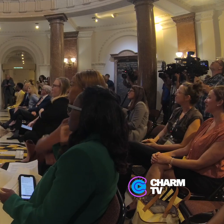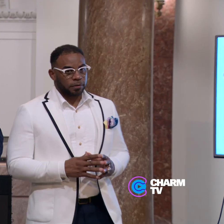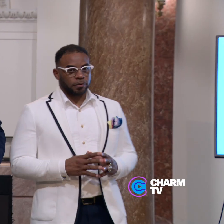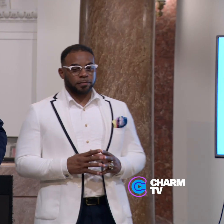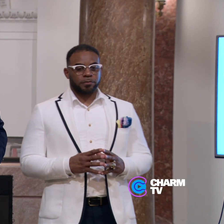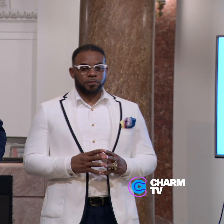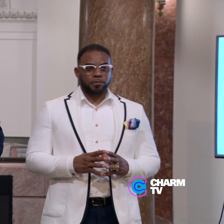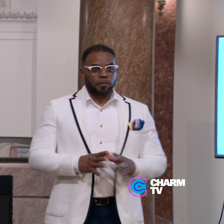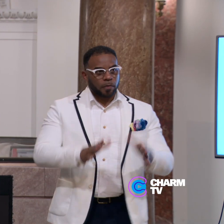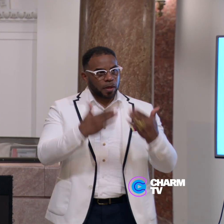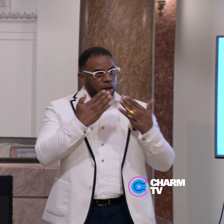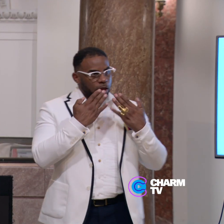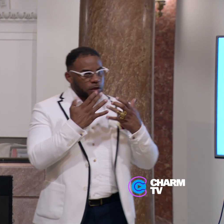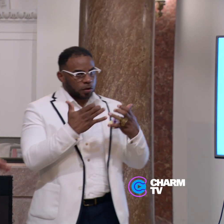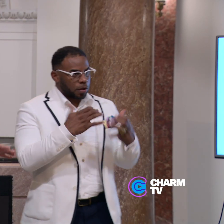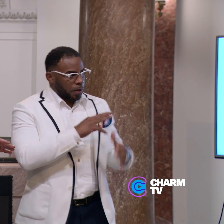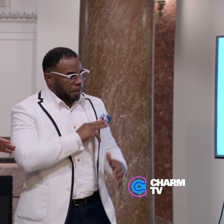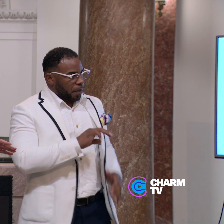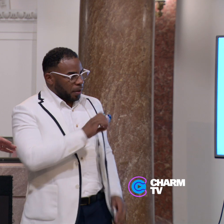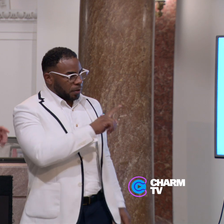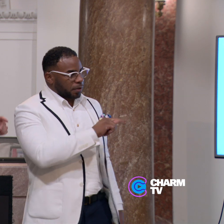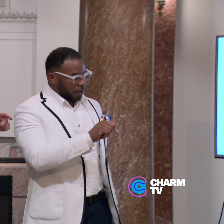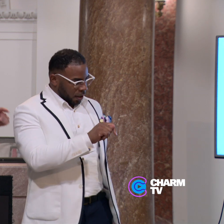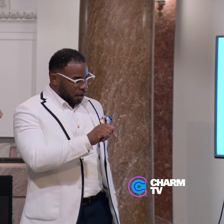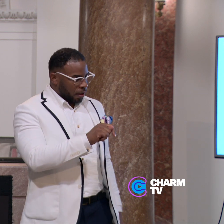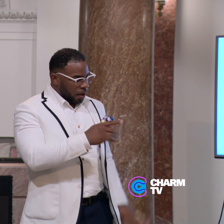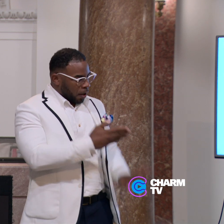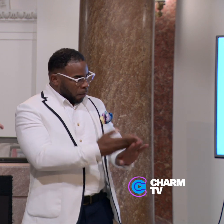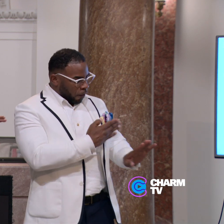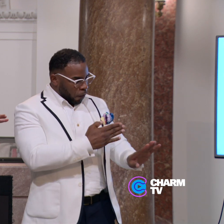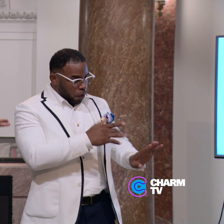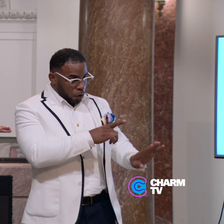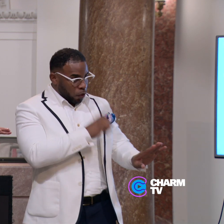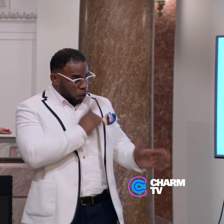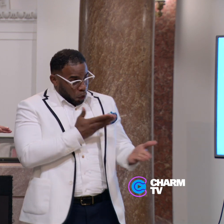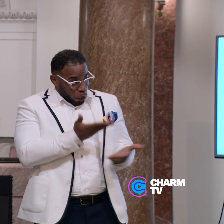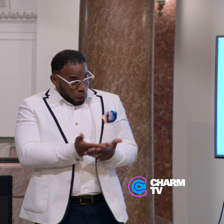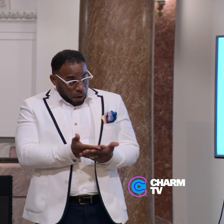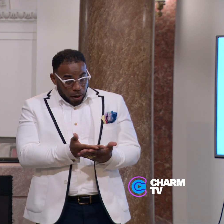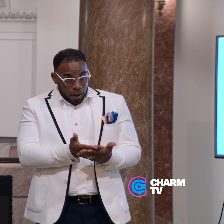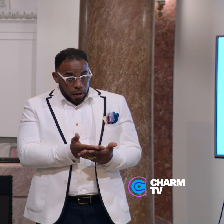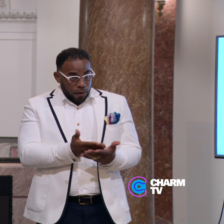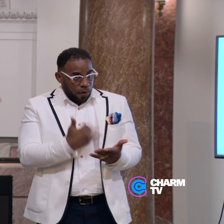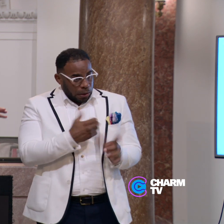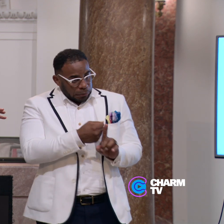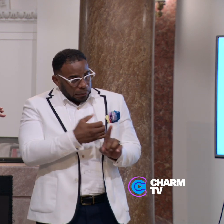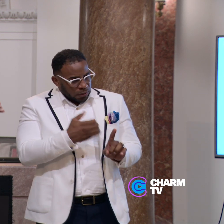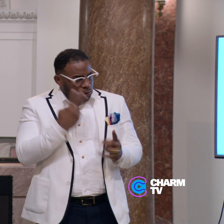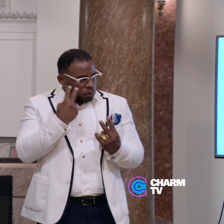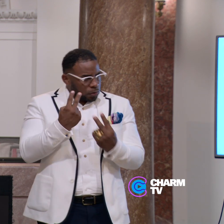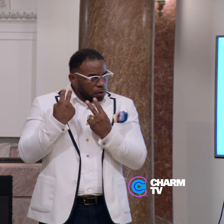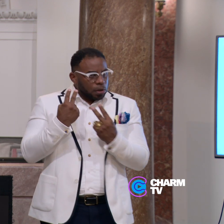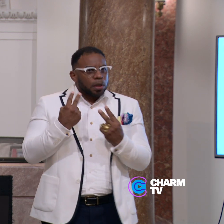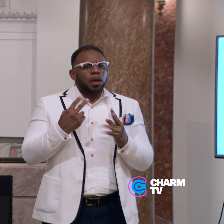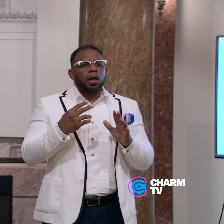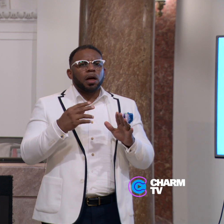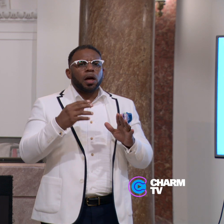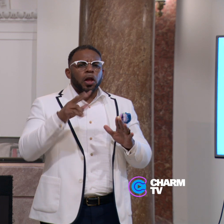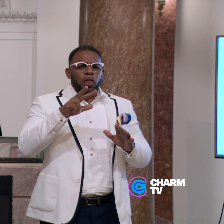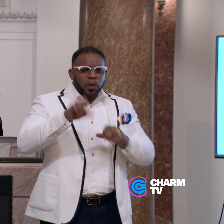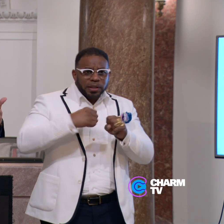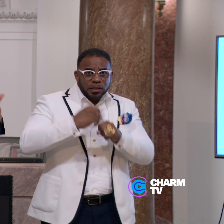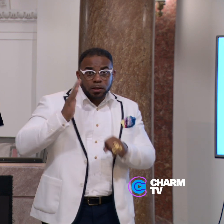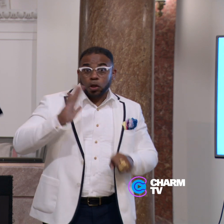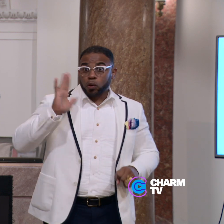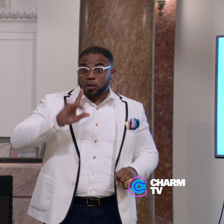Thank you. Mayor Brandon Scott, before you arrived, I was reflecting that 30 years ago,